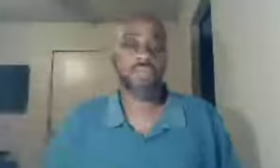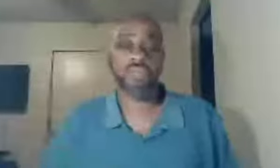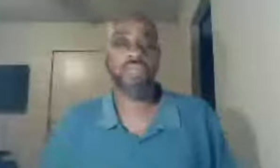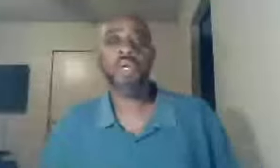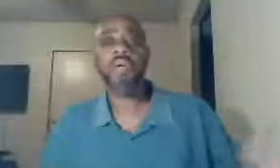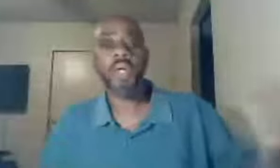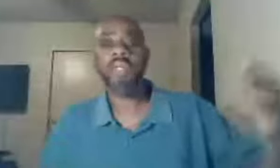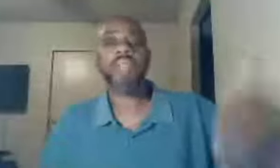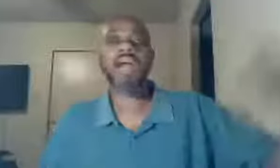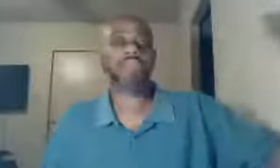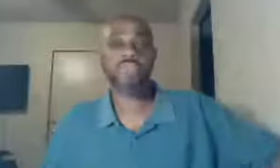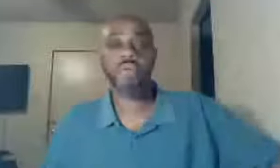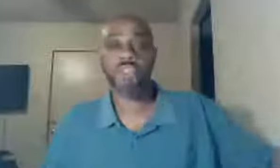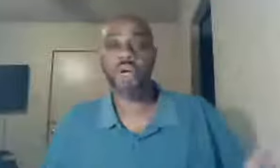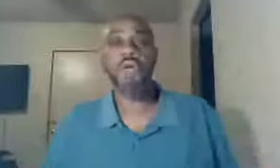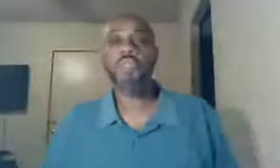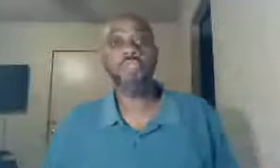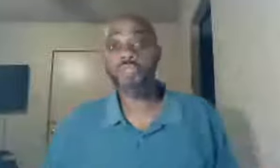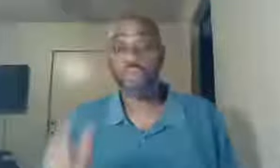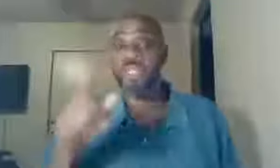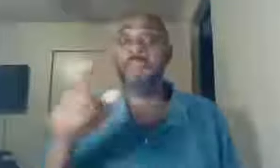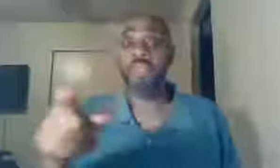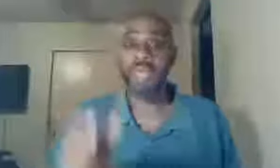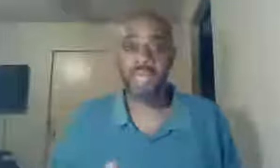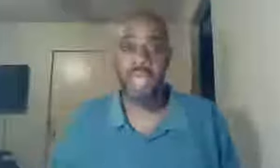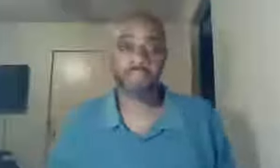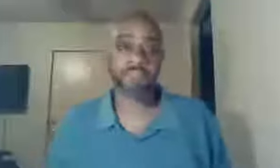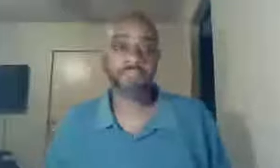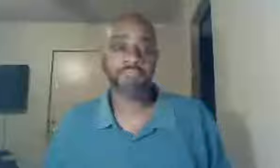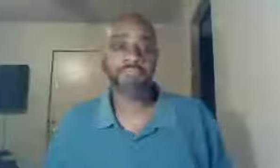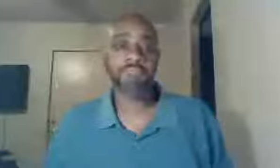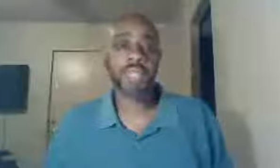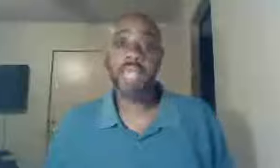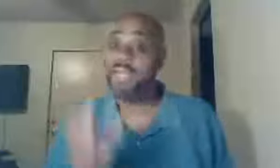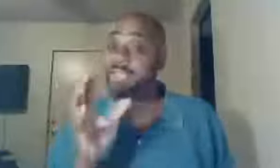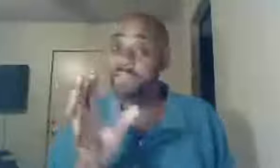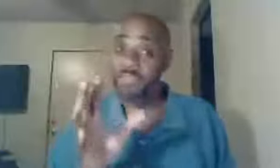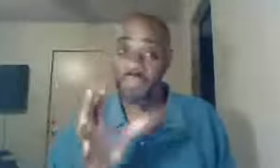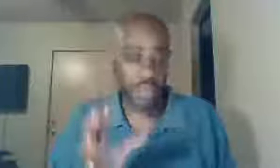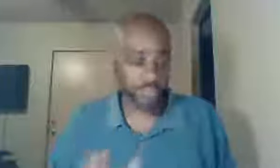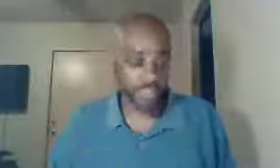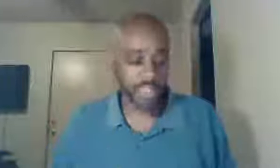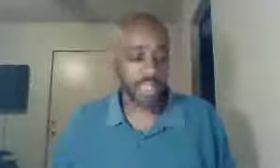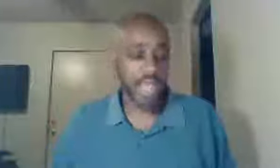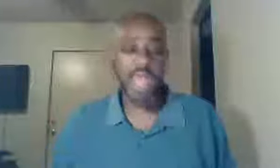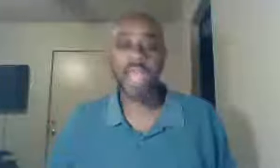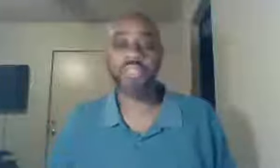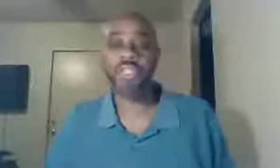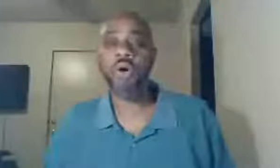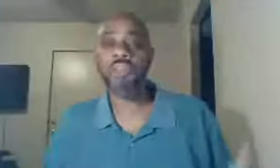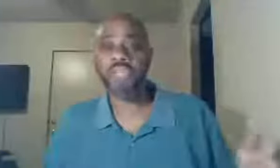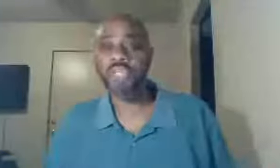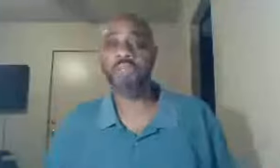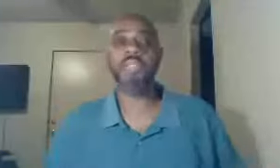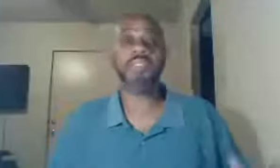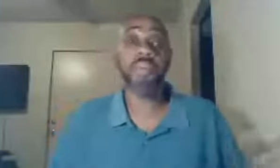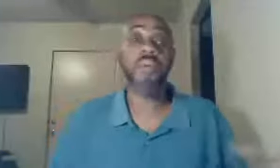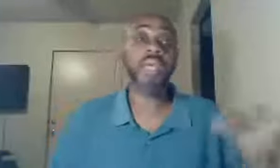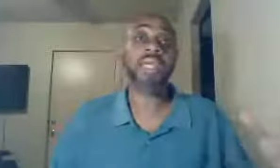to, Dr. so and so, so stop doing that, and I say this respectfully, I actually know, of a gentleman, somewhere in